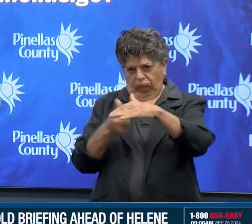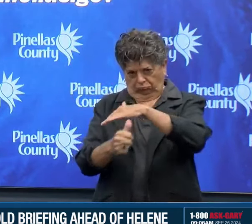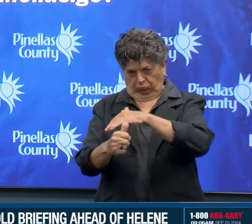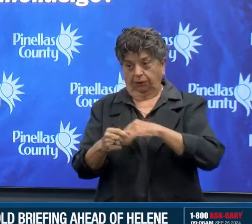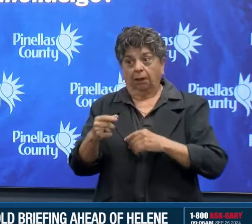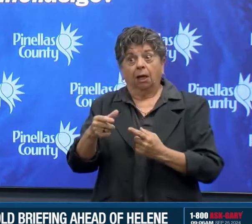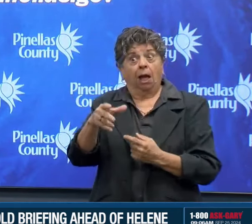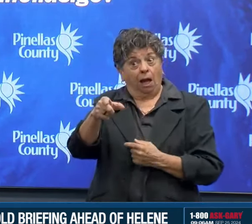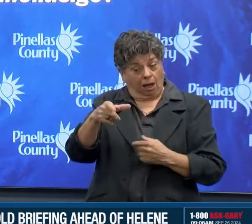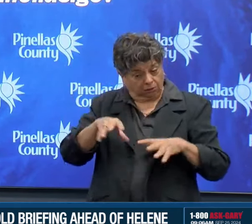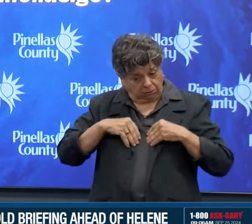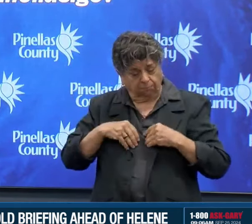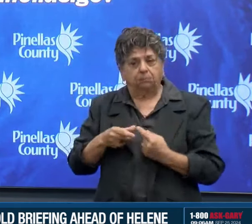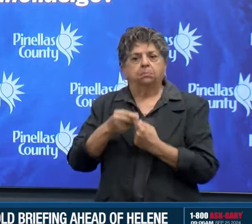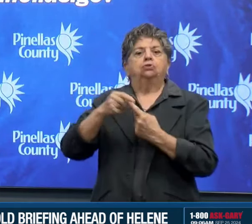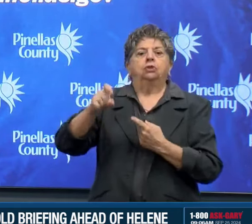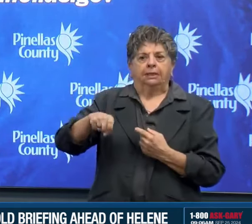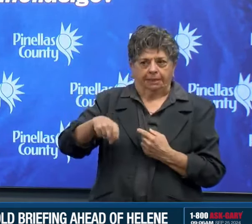shelter.